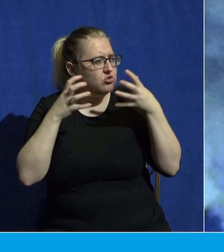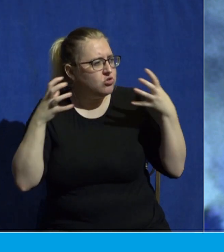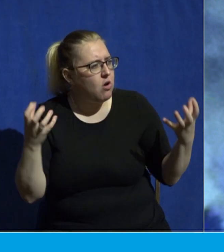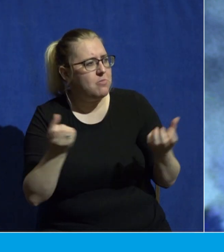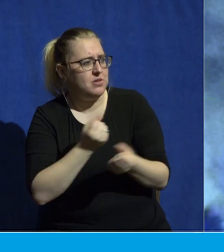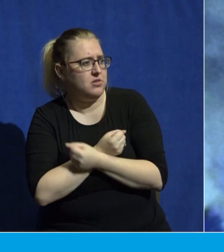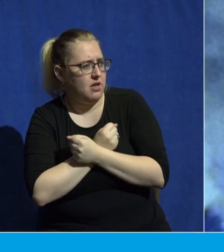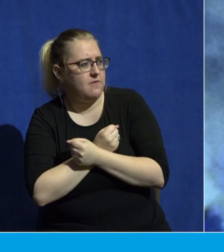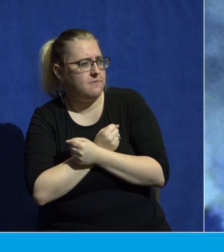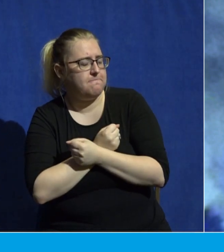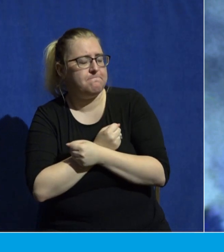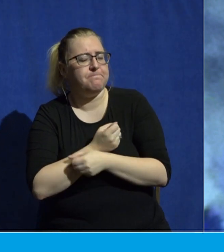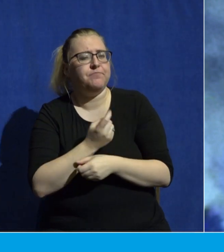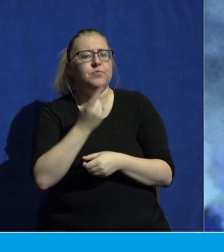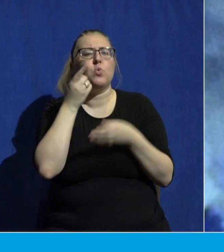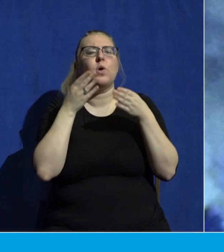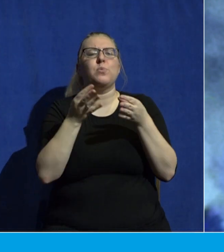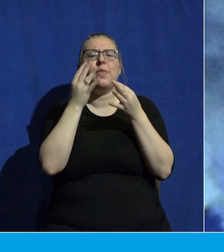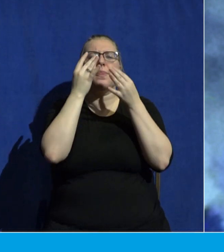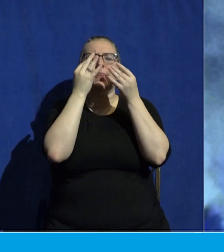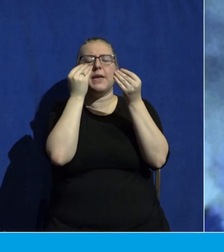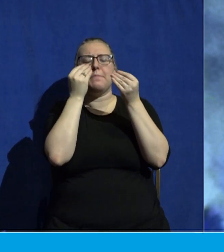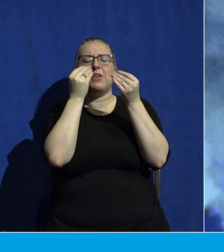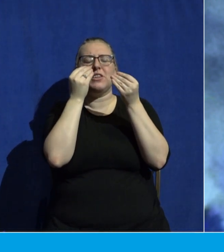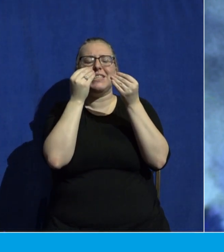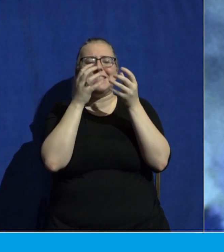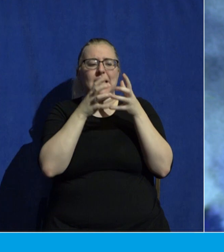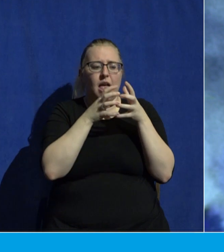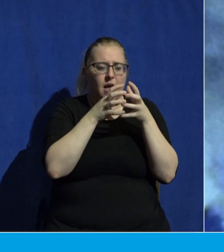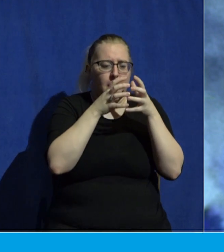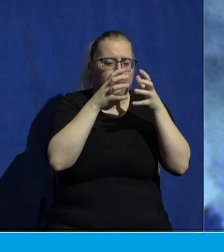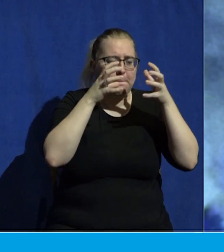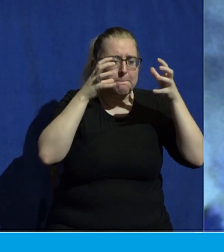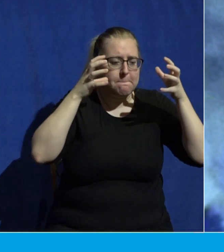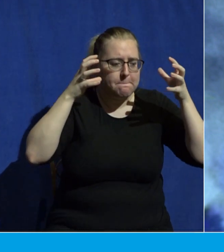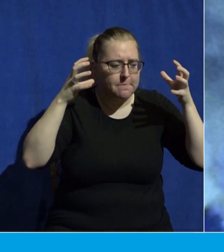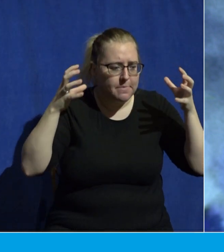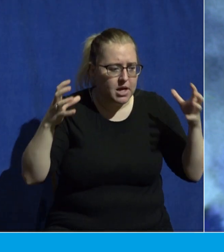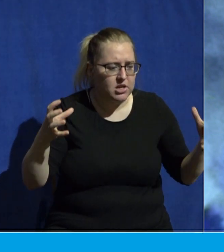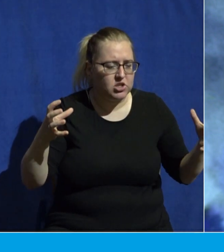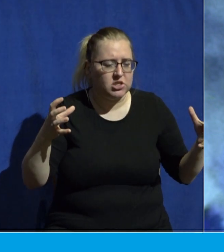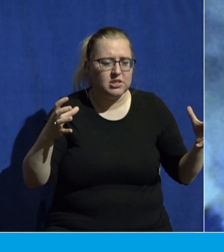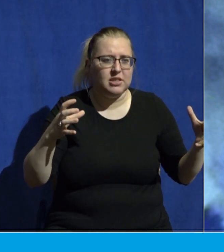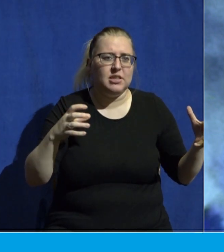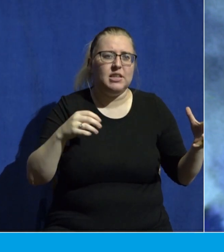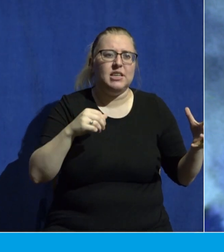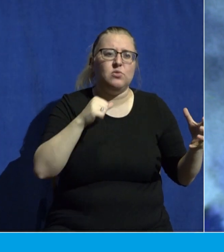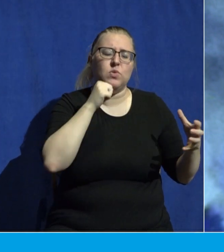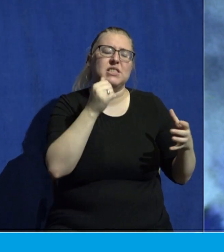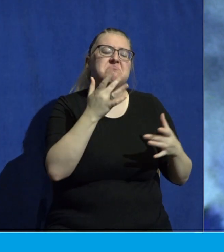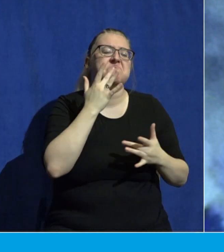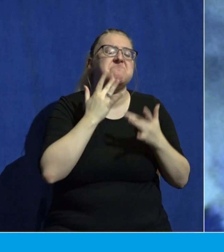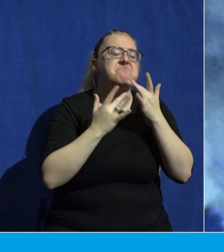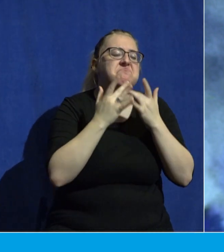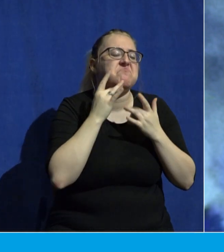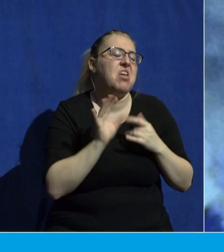of thinking about it is the intensity of this love. He so loved the world. He wasn't stingy with his love. He has an